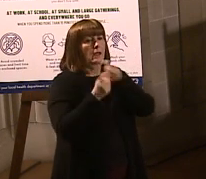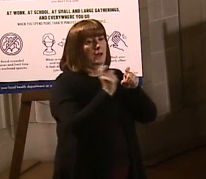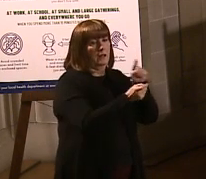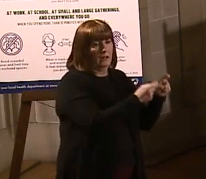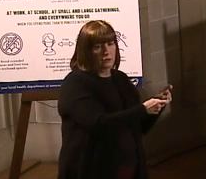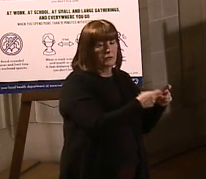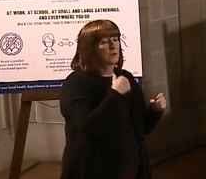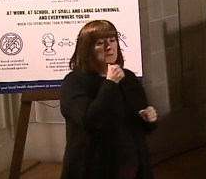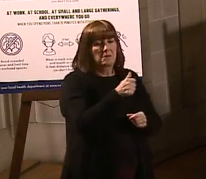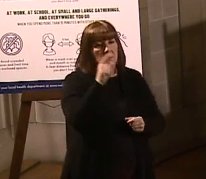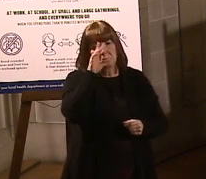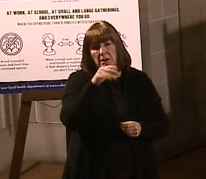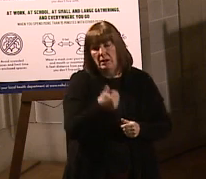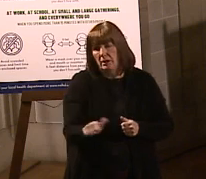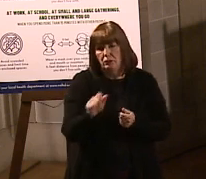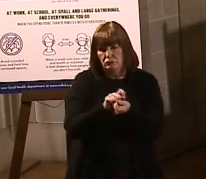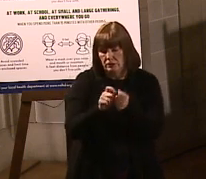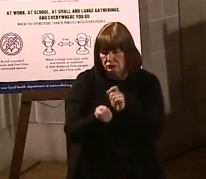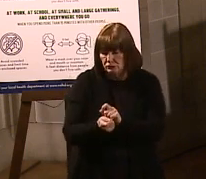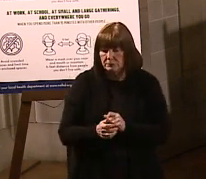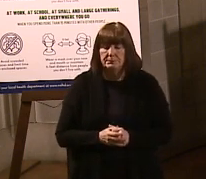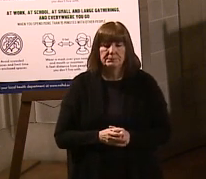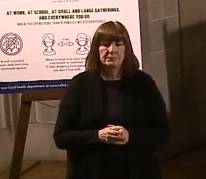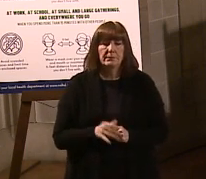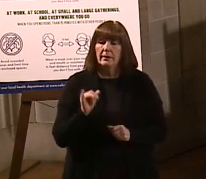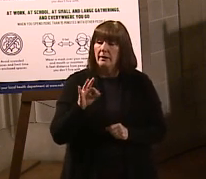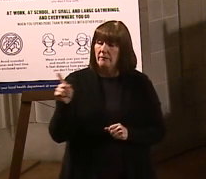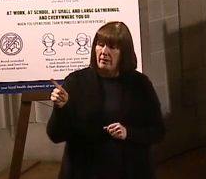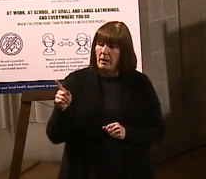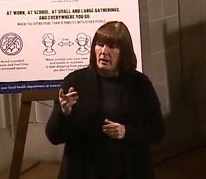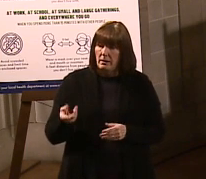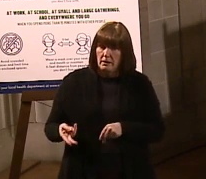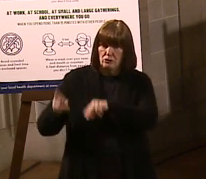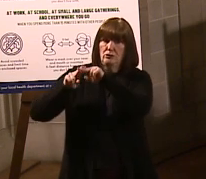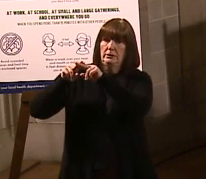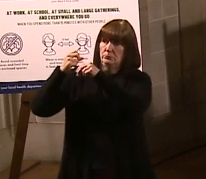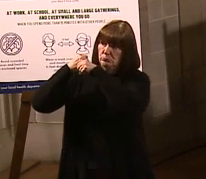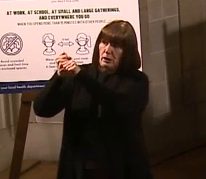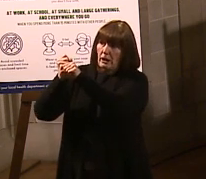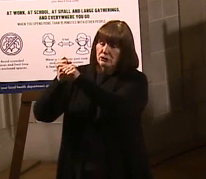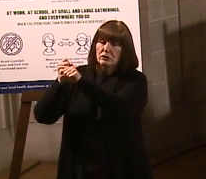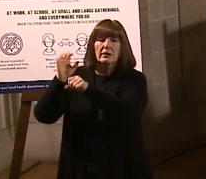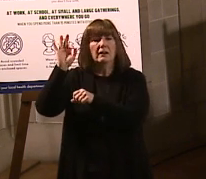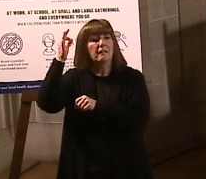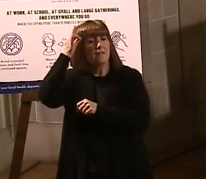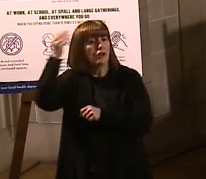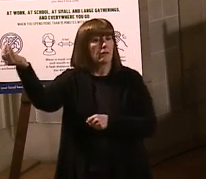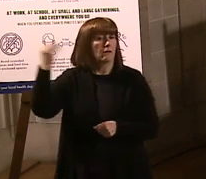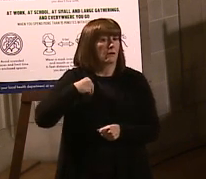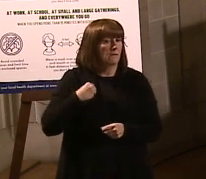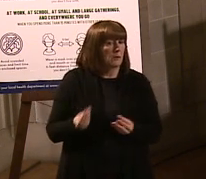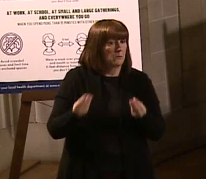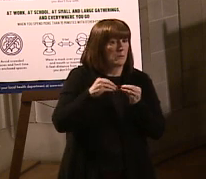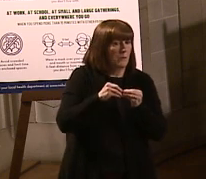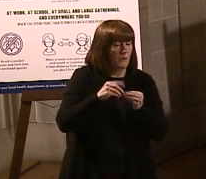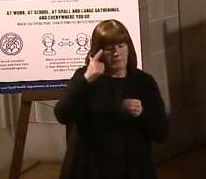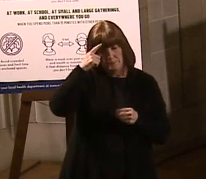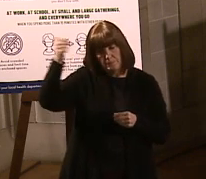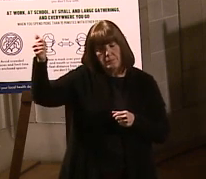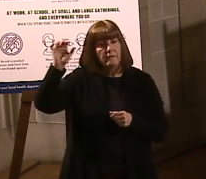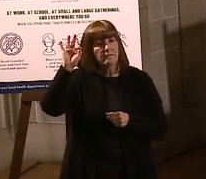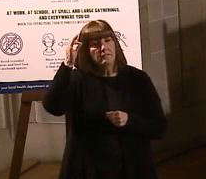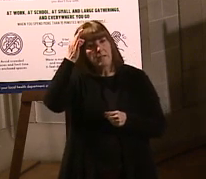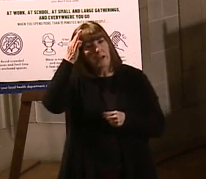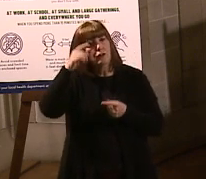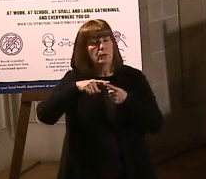We're not expecting any changes in allocation. Obviously, if they ramp up production, we would expect to see more. But that would be up to the federal government to allocate